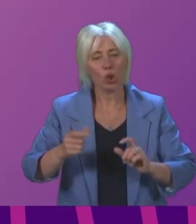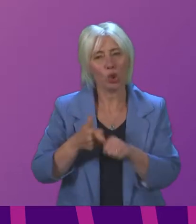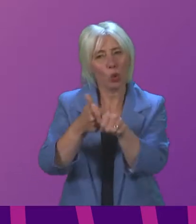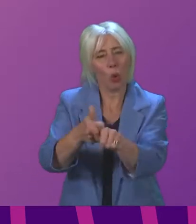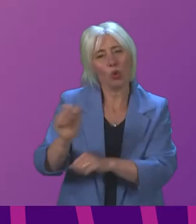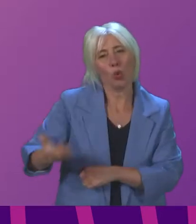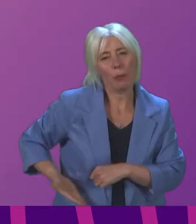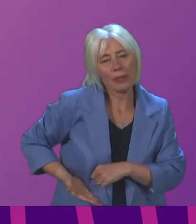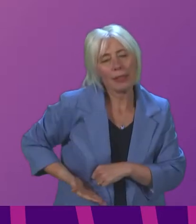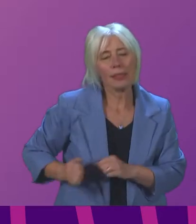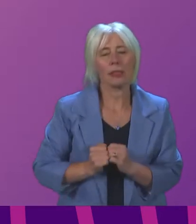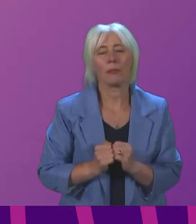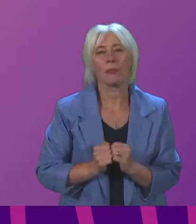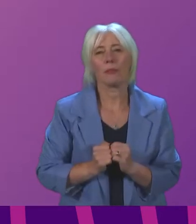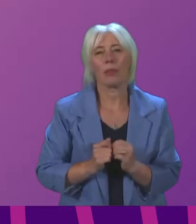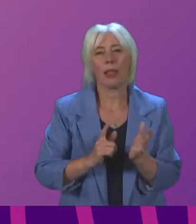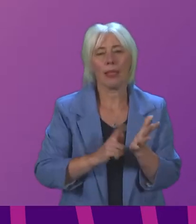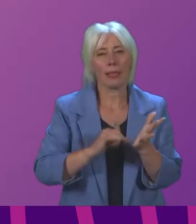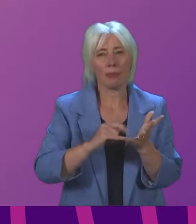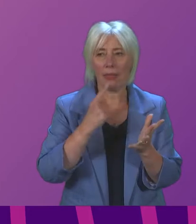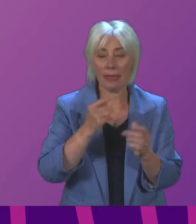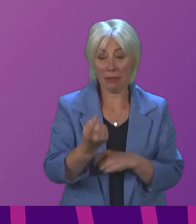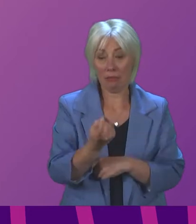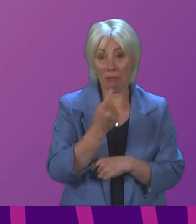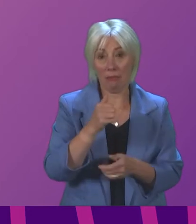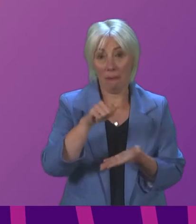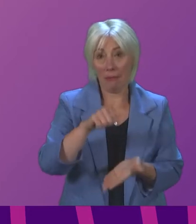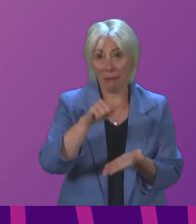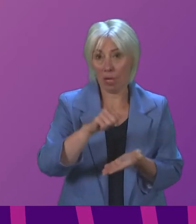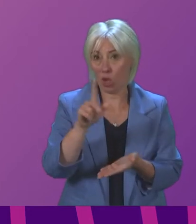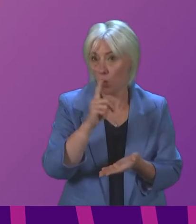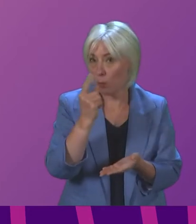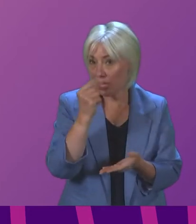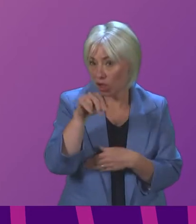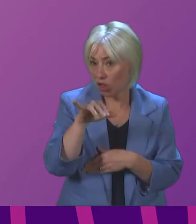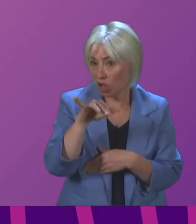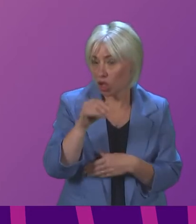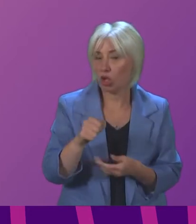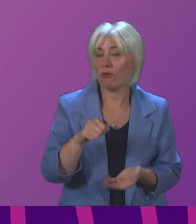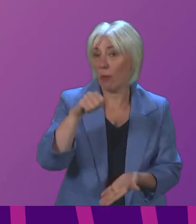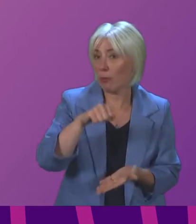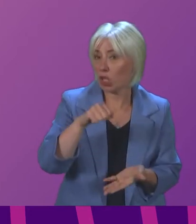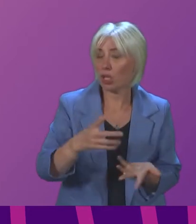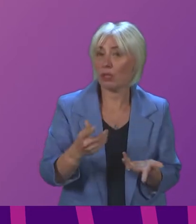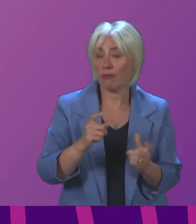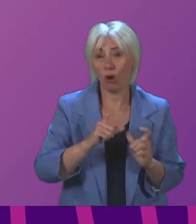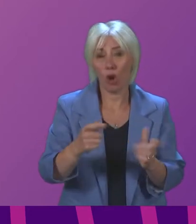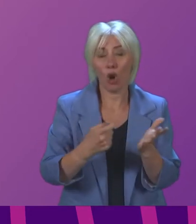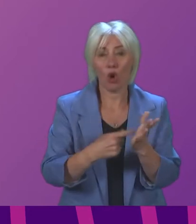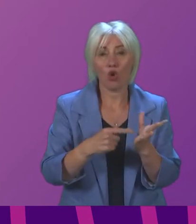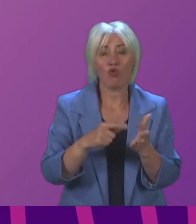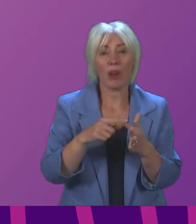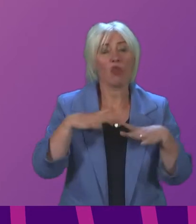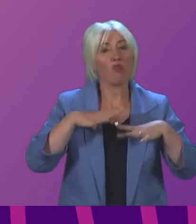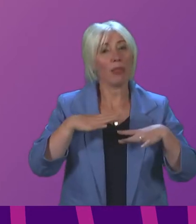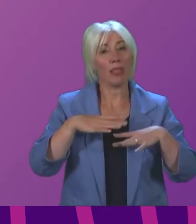Liz Smith talking about the upcoming budget and what might be done in that in terms of ongoing raised relief for